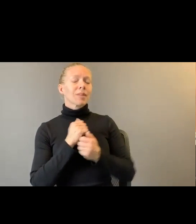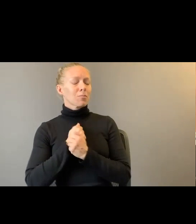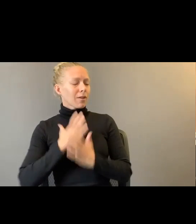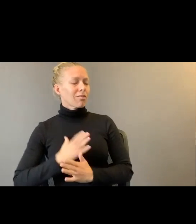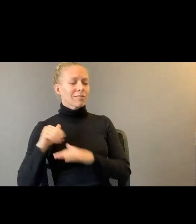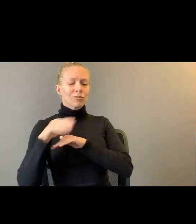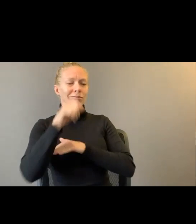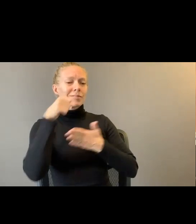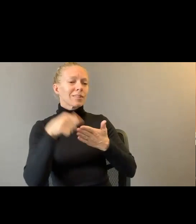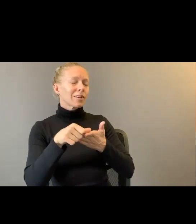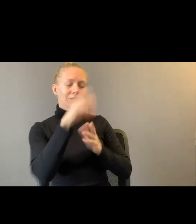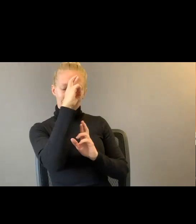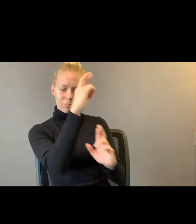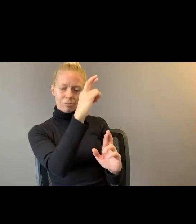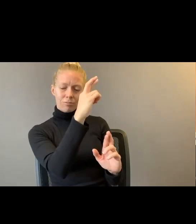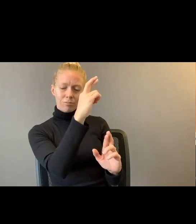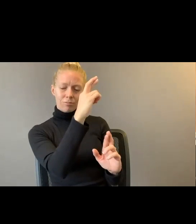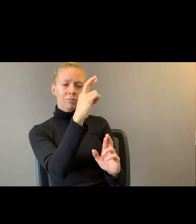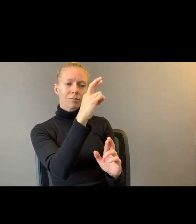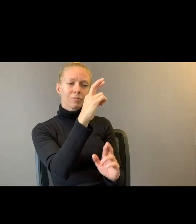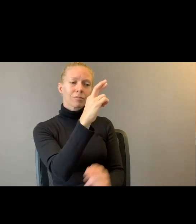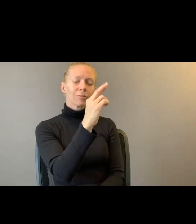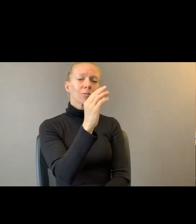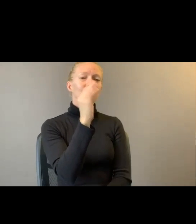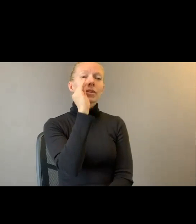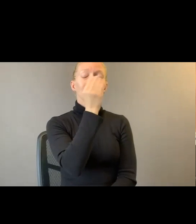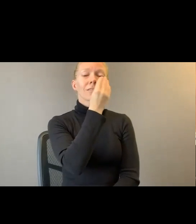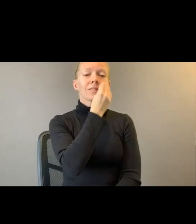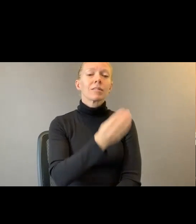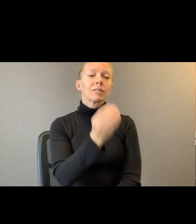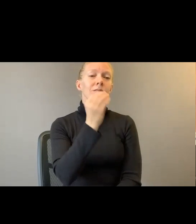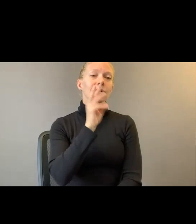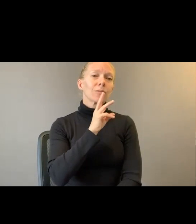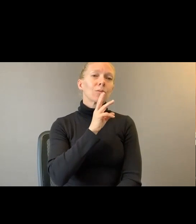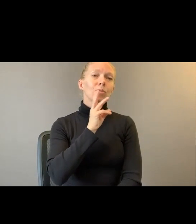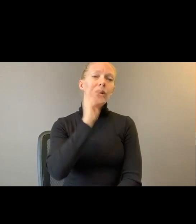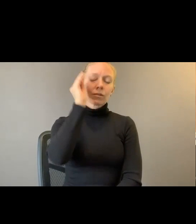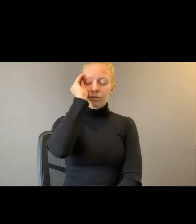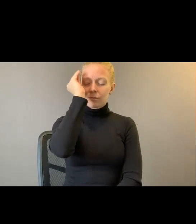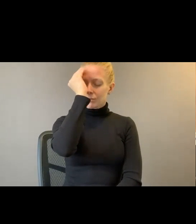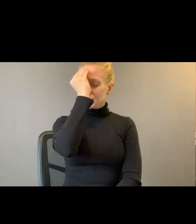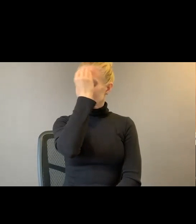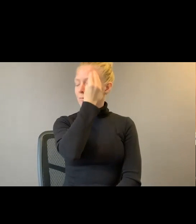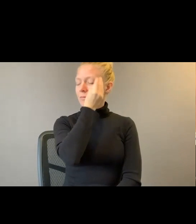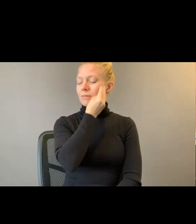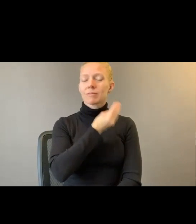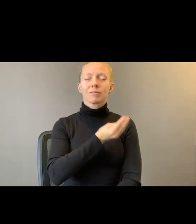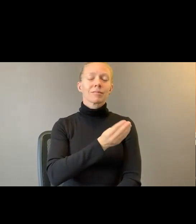forehead with magnolia water. Dots my lips with rose hip kisses.